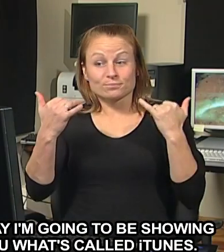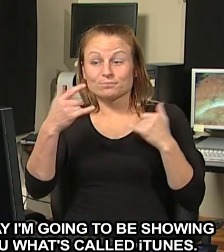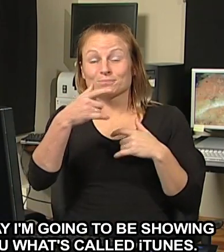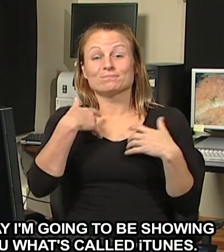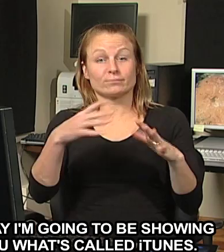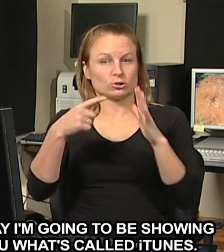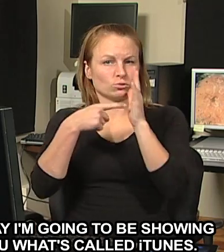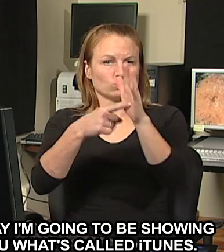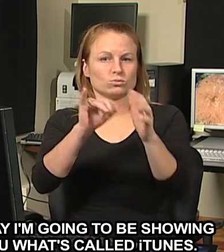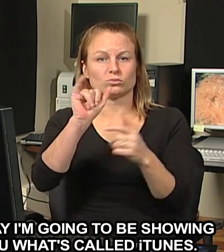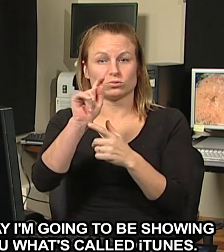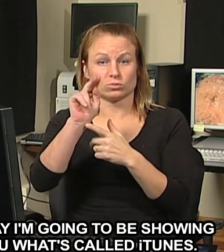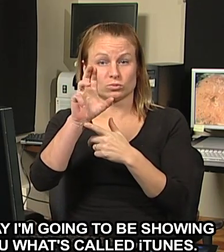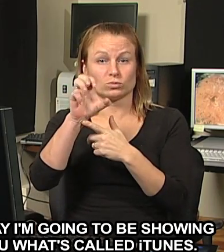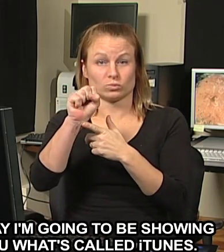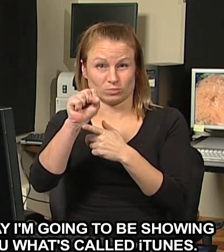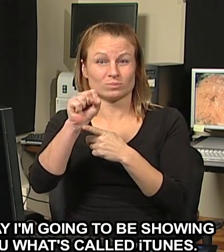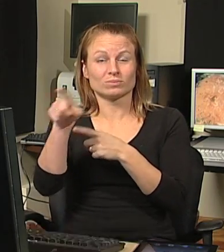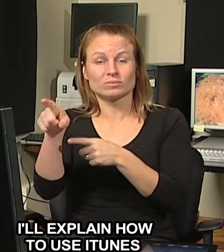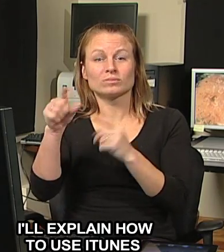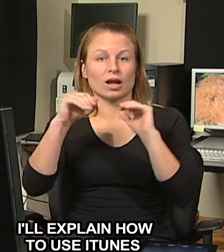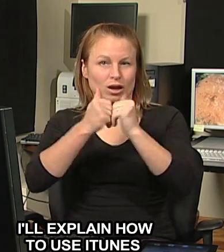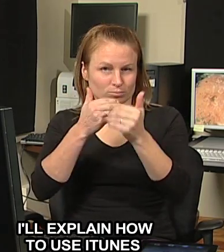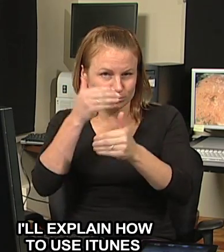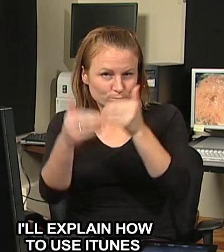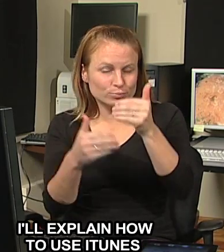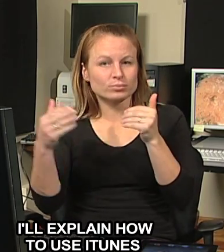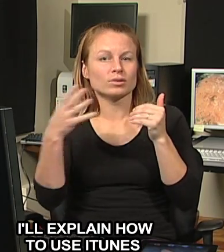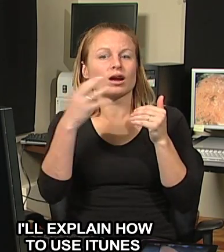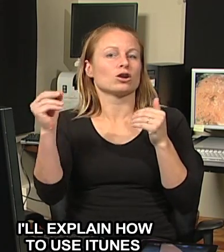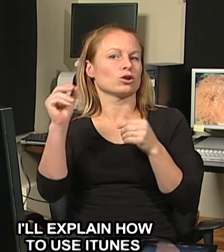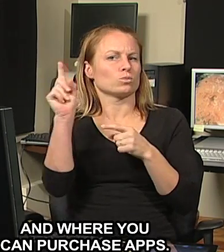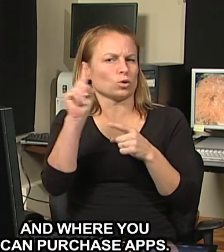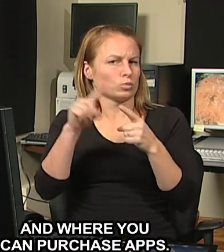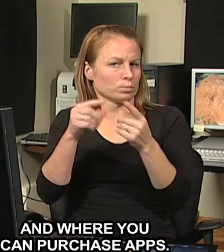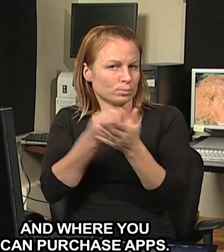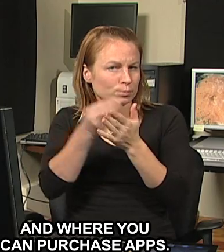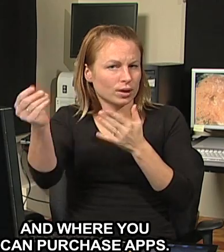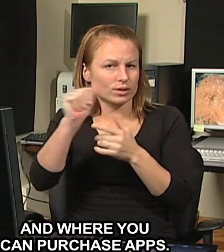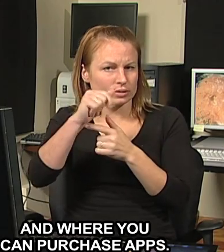Today I'm going to be showing you what's called iTunes. I'll explain how to use iTunes and where you can purchase apps.